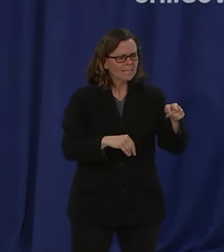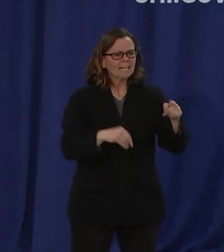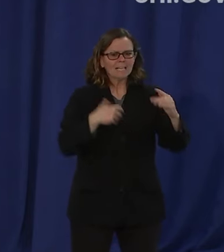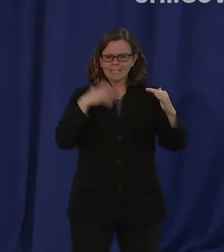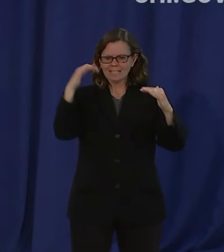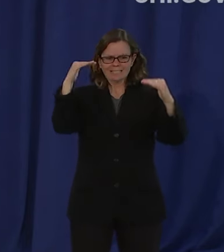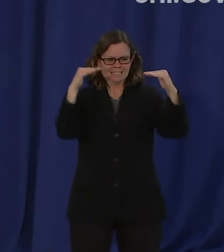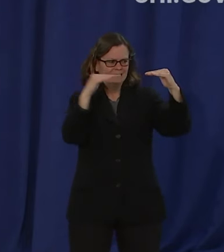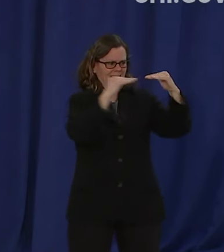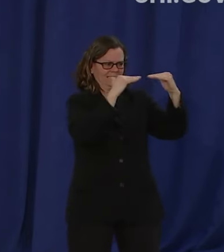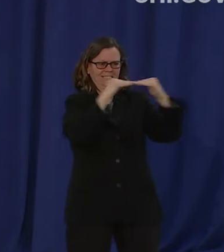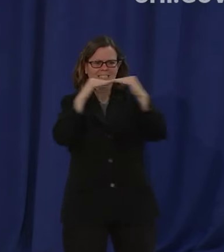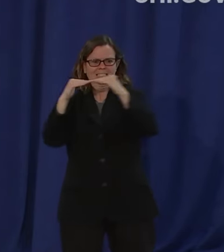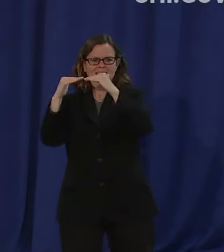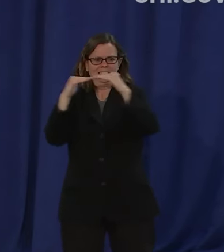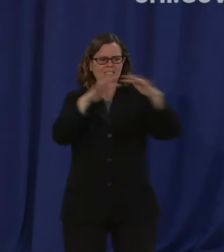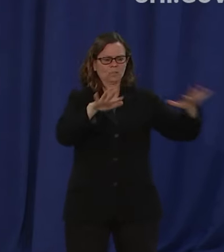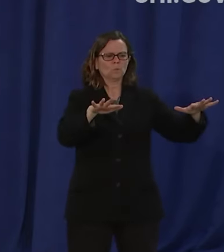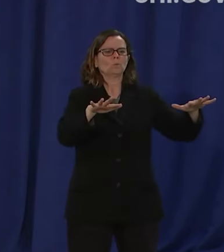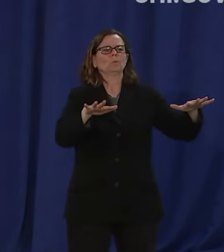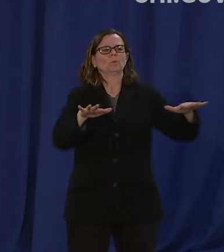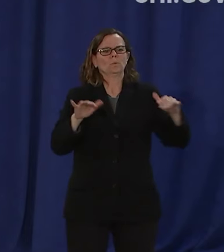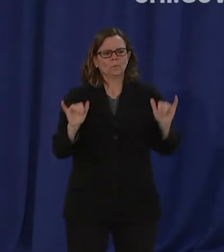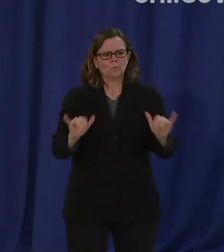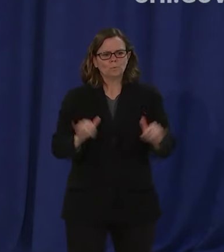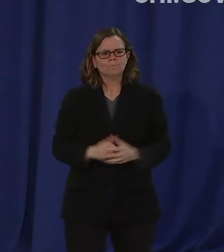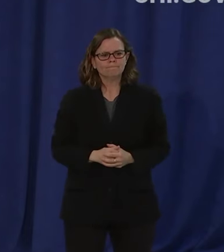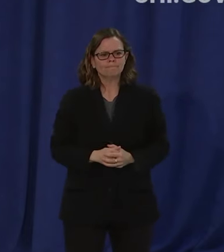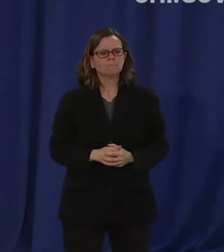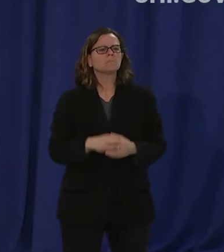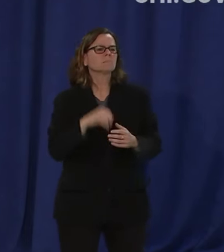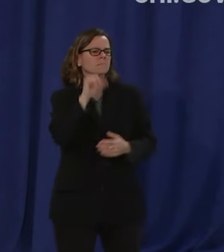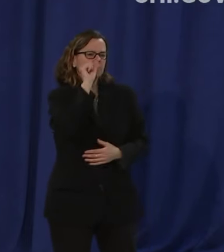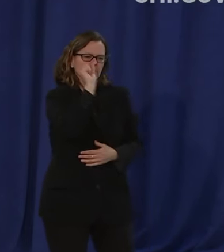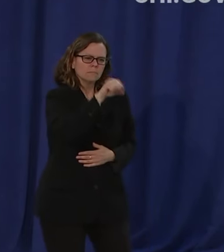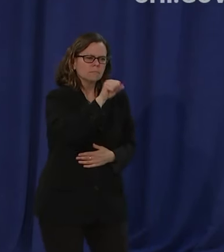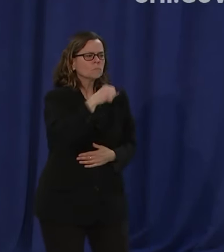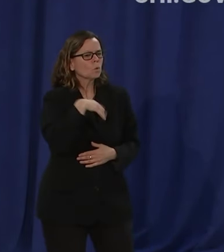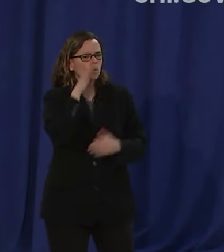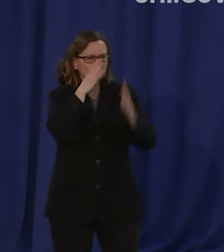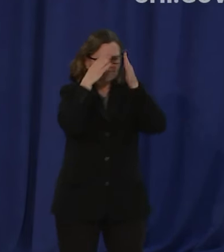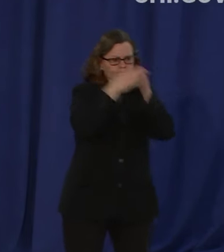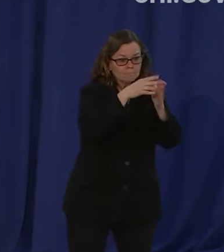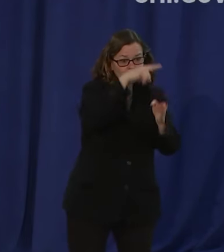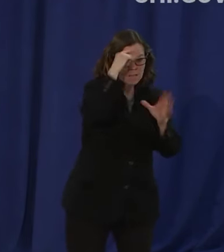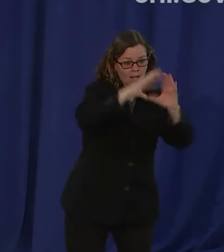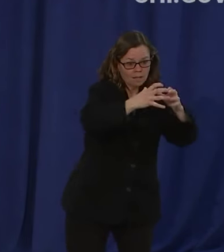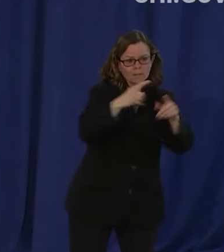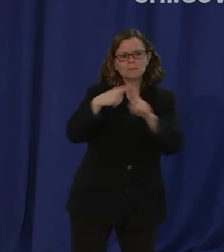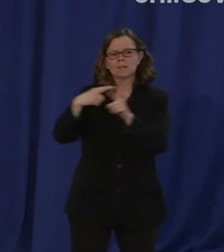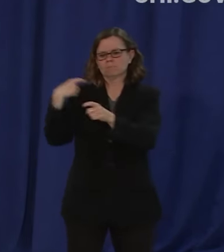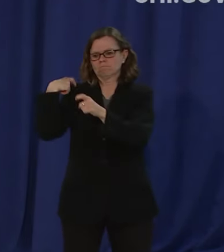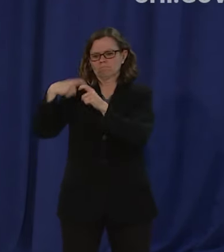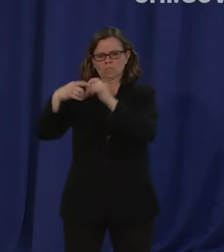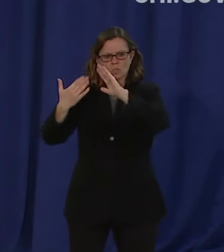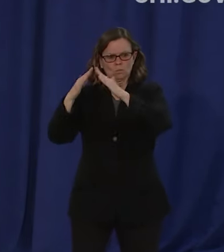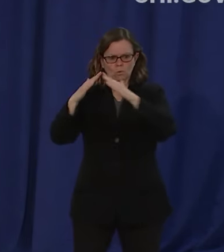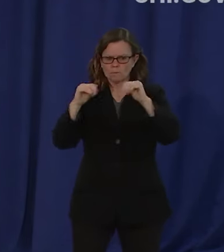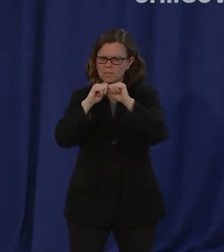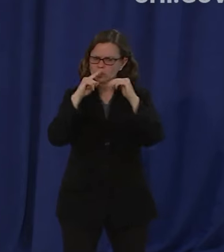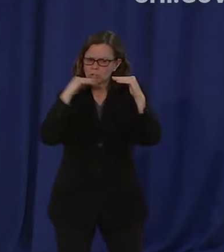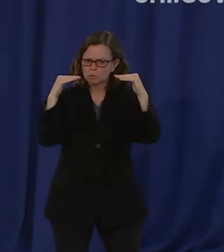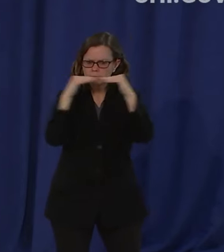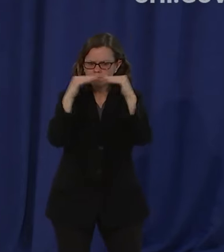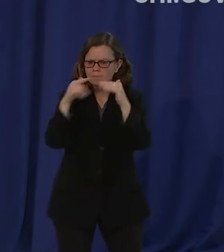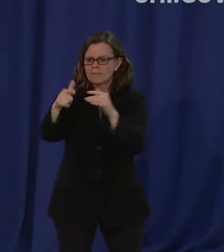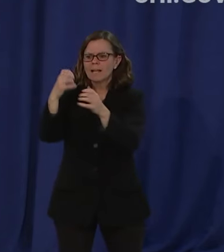in in a certain um same kind of urgent way to get and connect up with the latinx